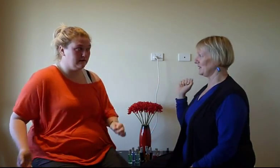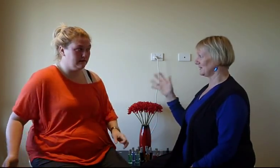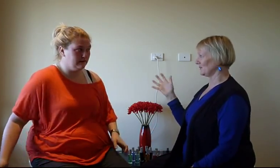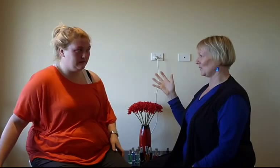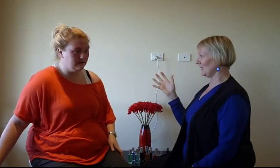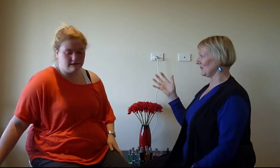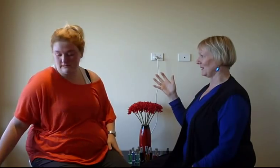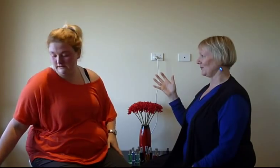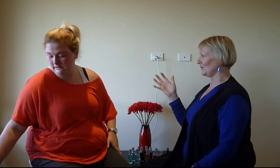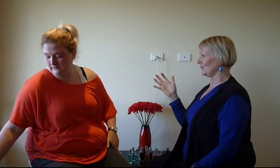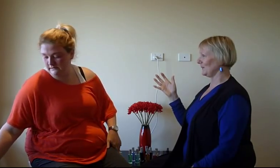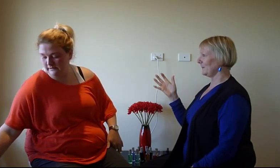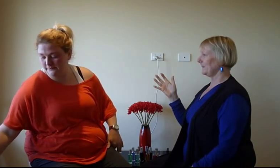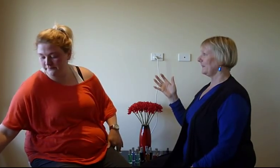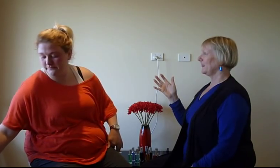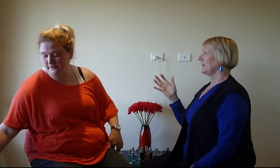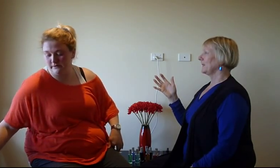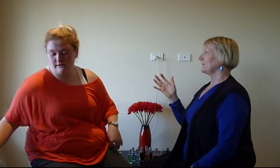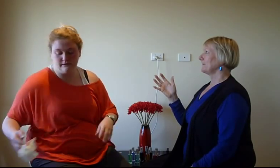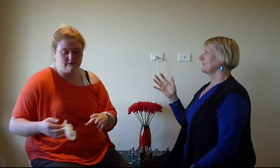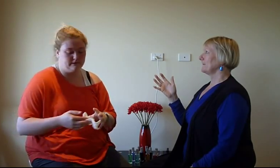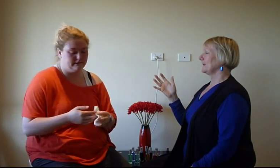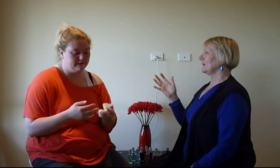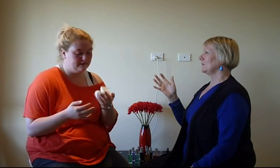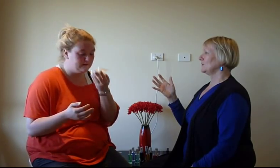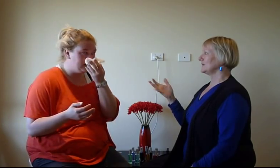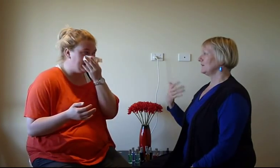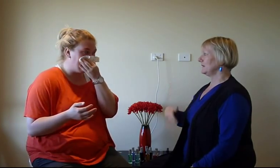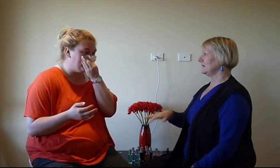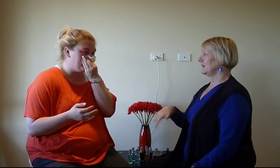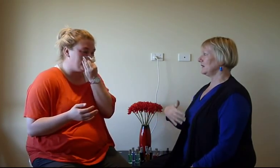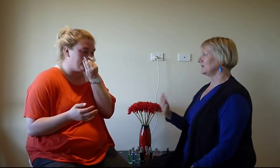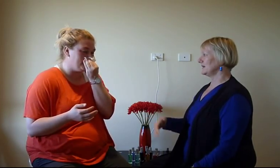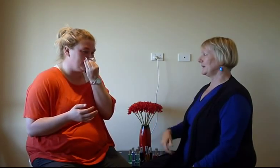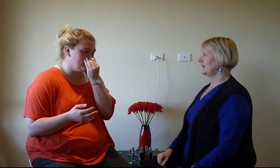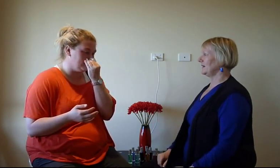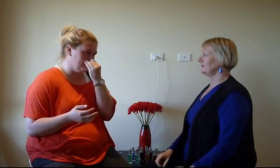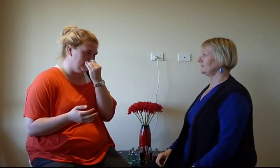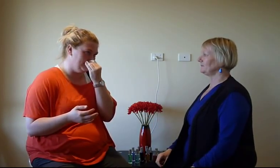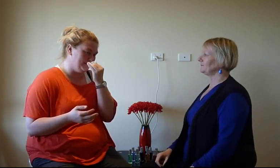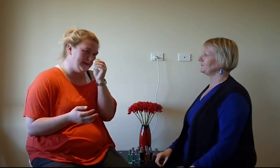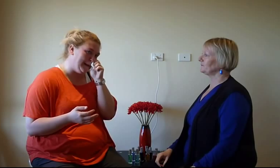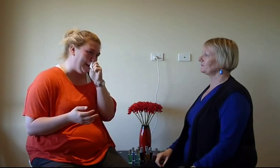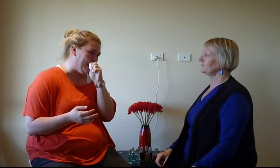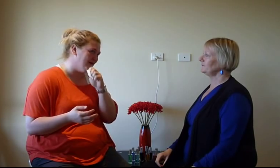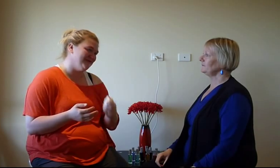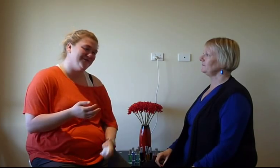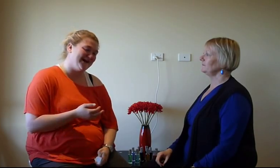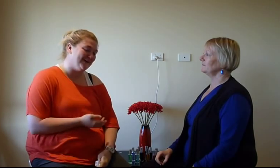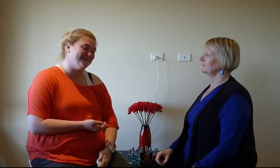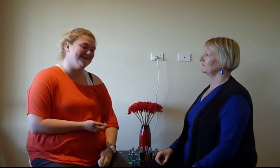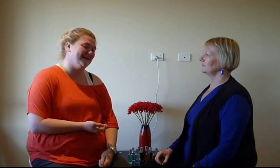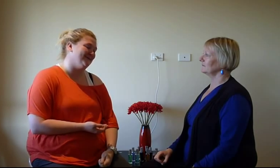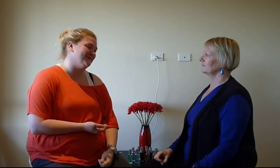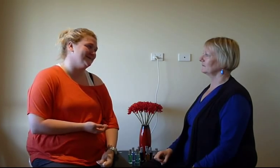disappointing people. Yeah. What's that feel like in your stomach now? If that happens, that happens.